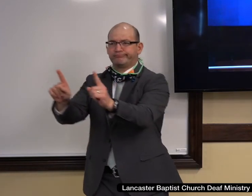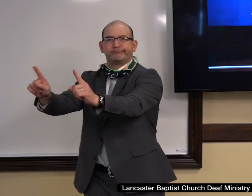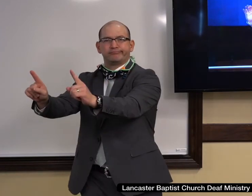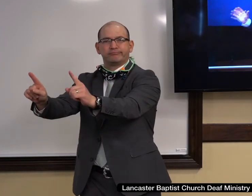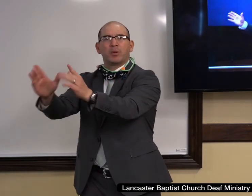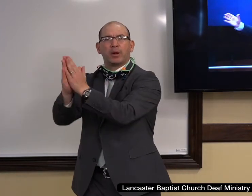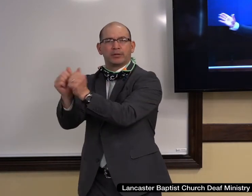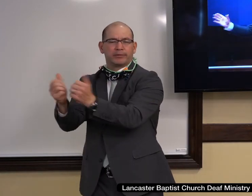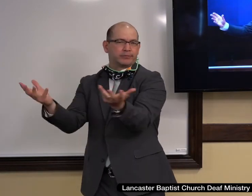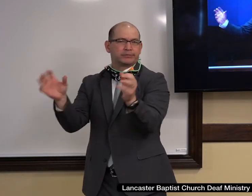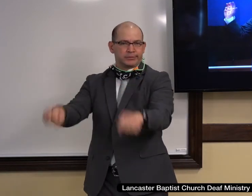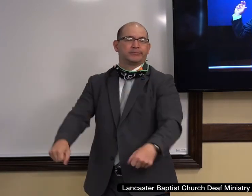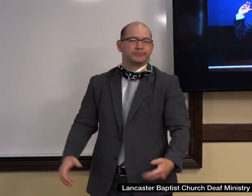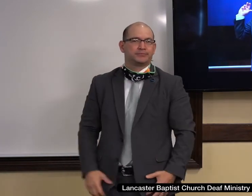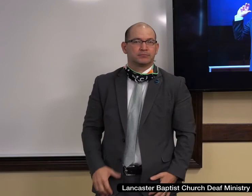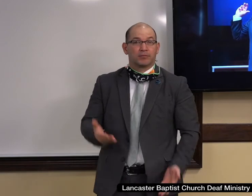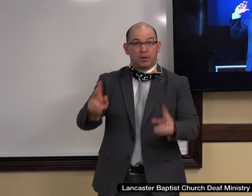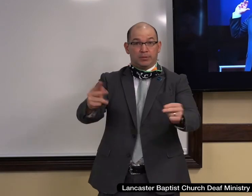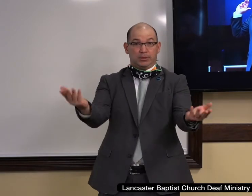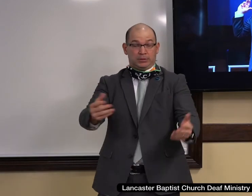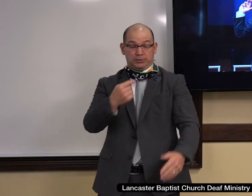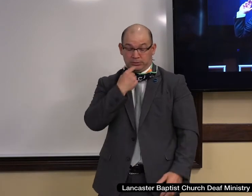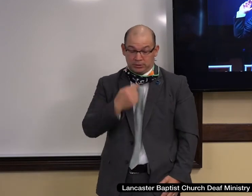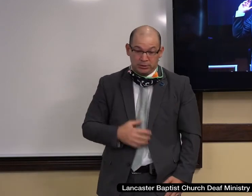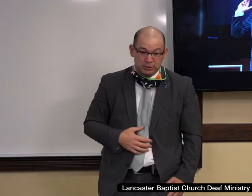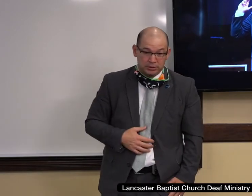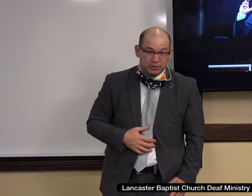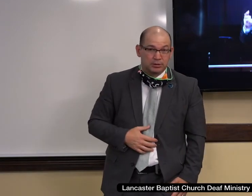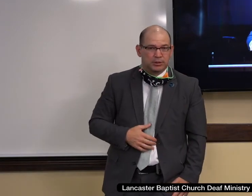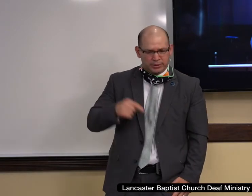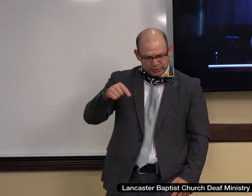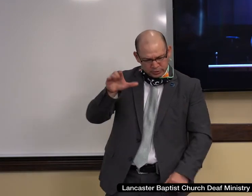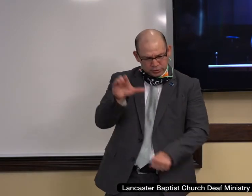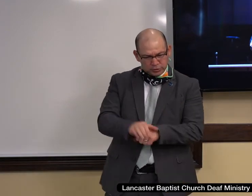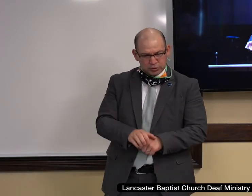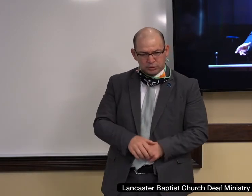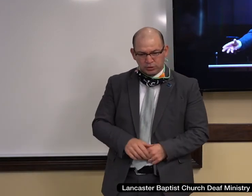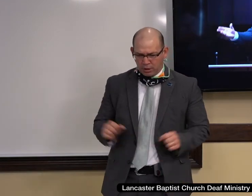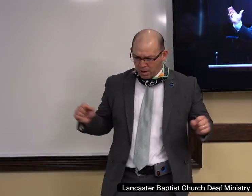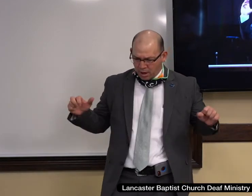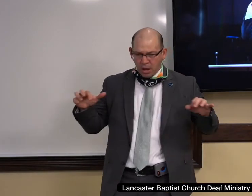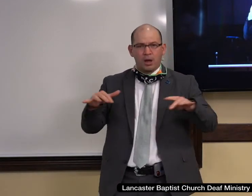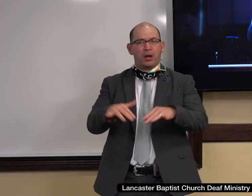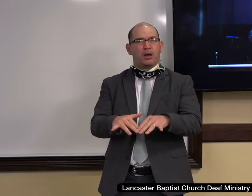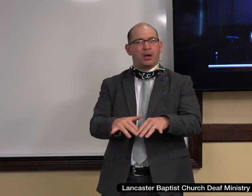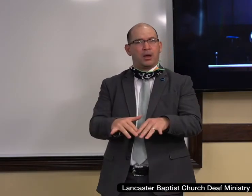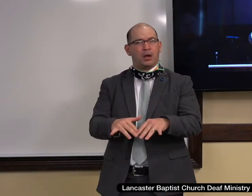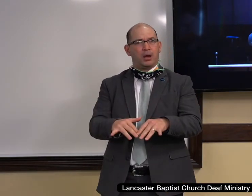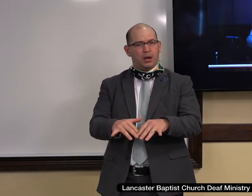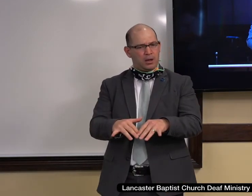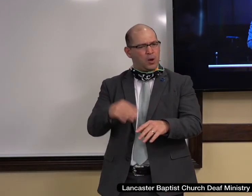There might be someone here today, and you'd say, you know what? This church is meeting. This church is sound in its doctrine.